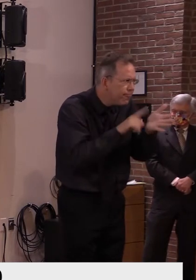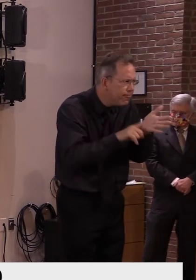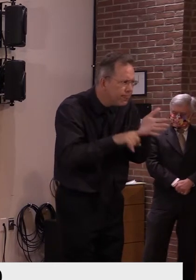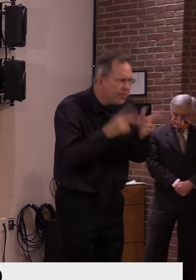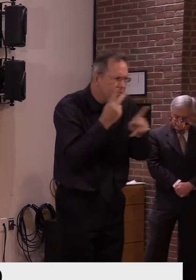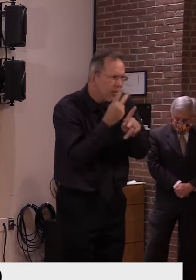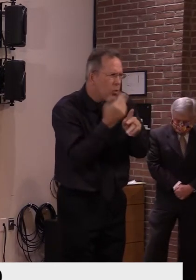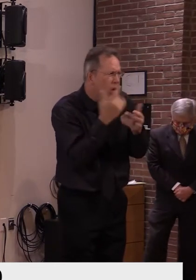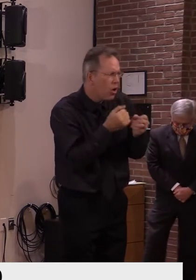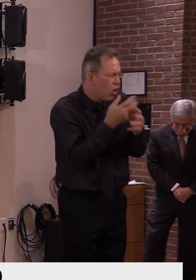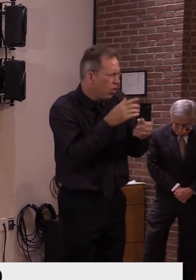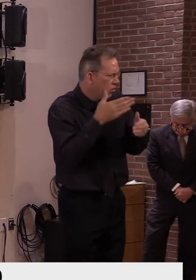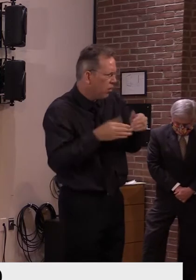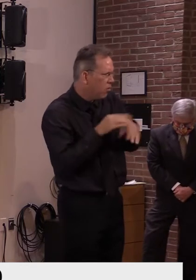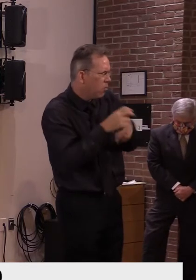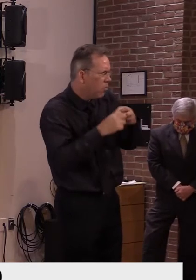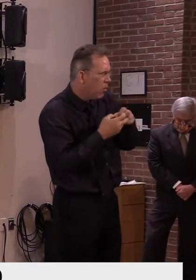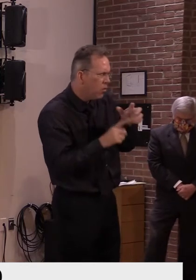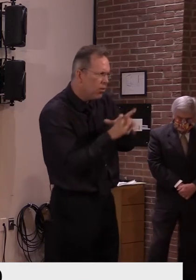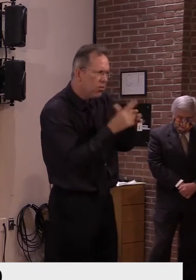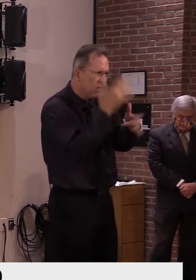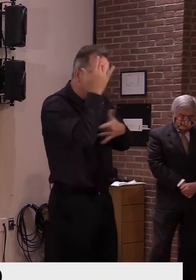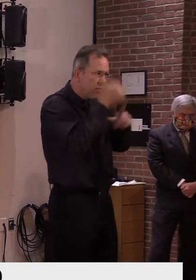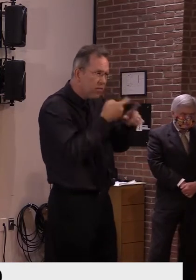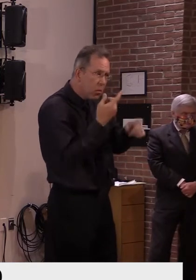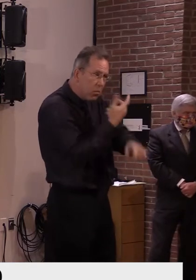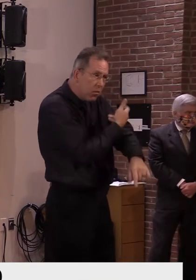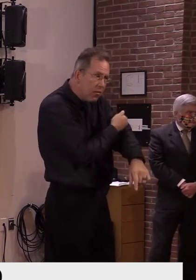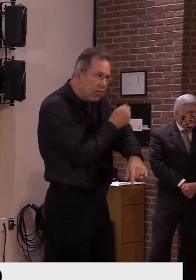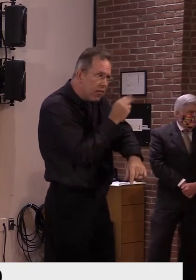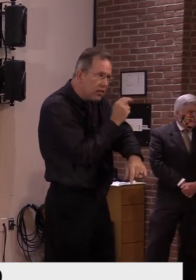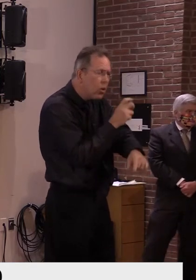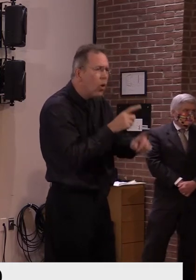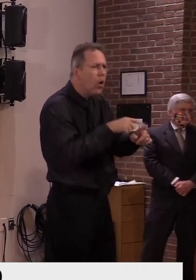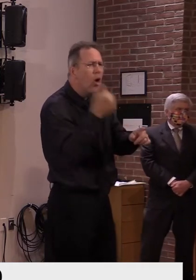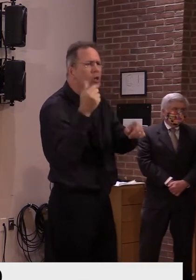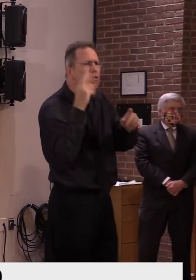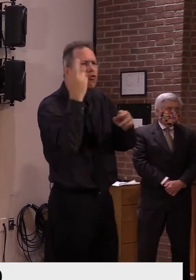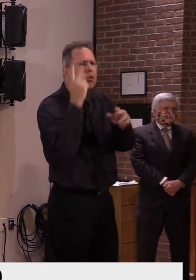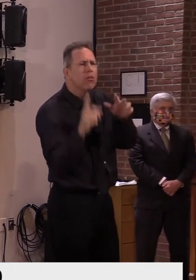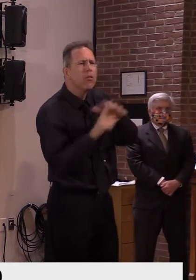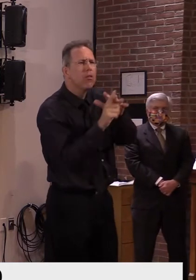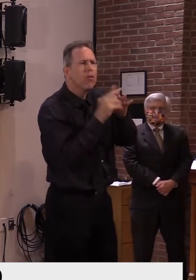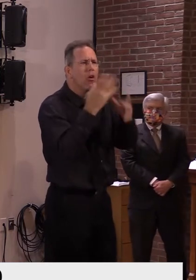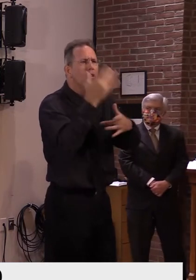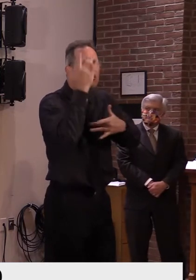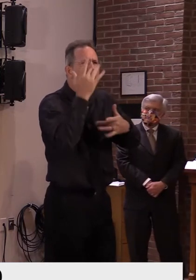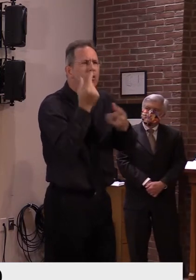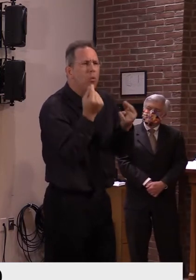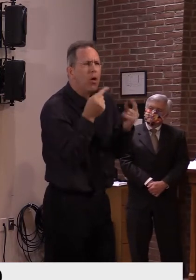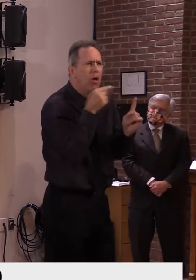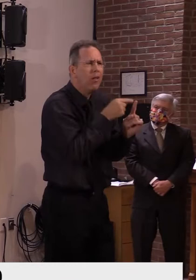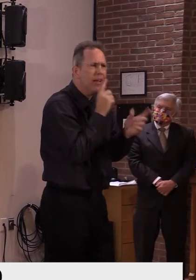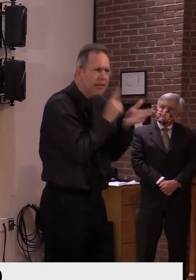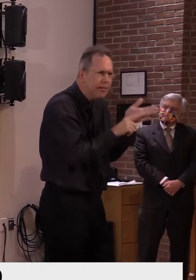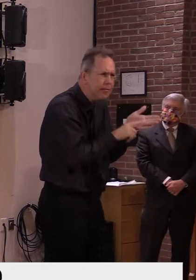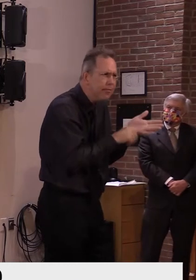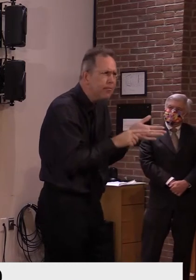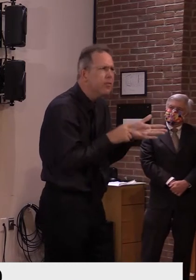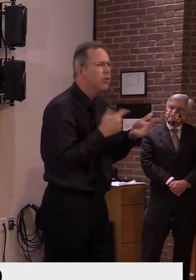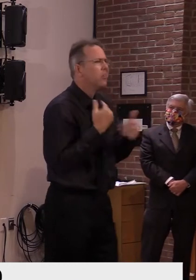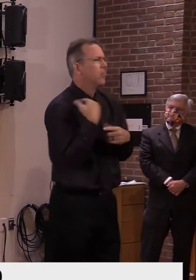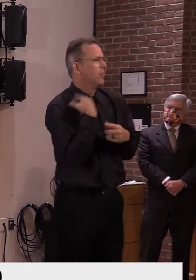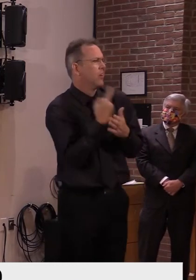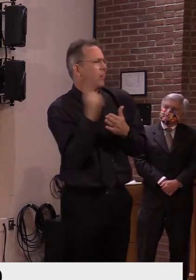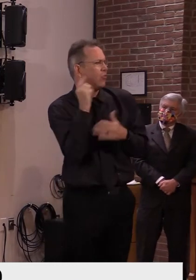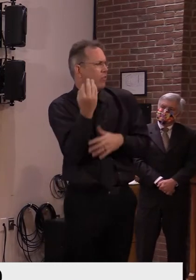questions whether the symptoms were related to the vaccine. And we're pleased to say that as of last Friday, this trial as well as the other